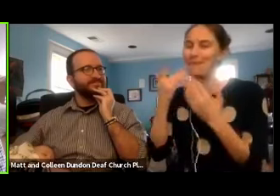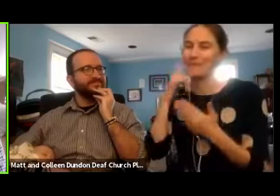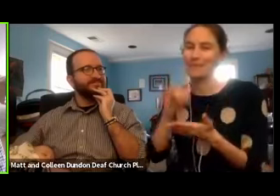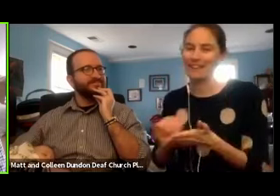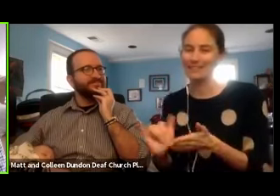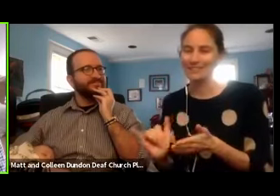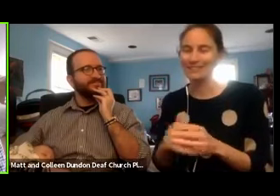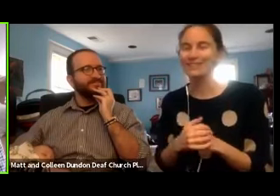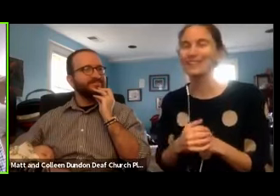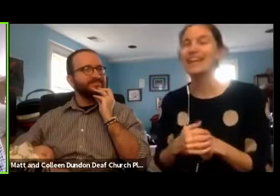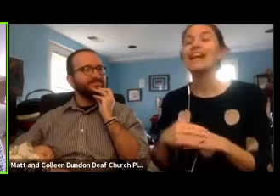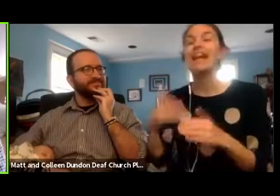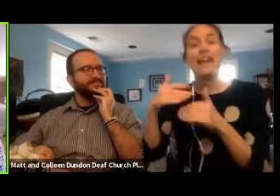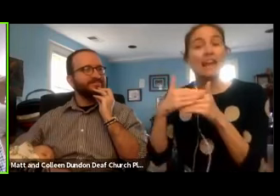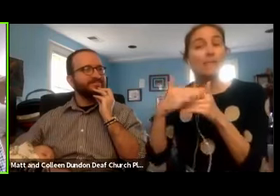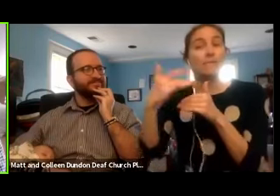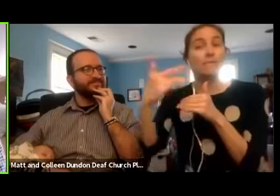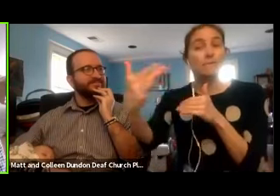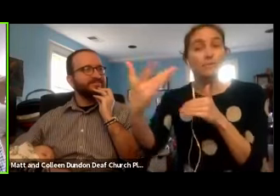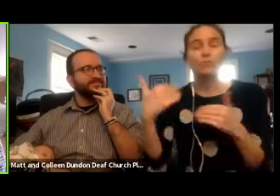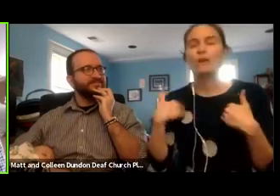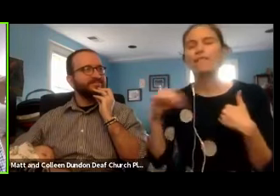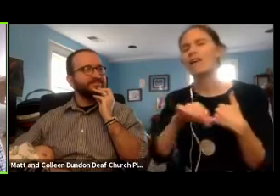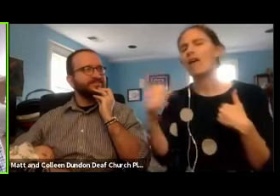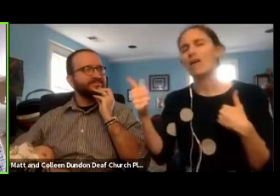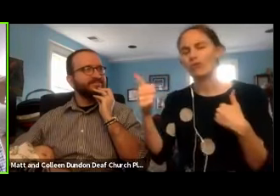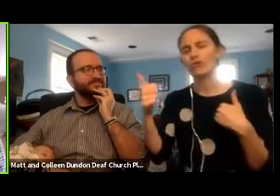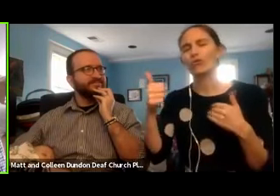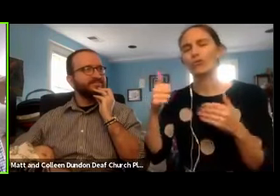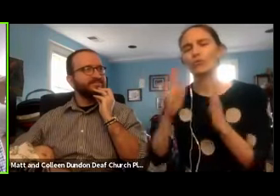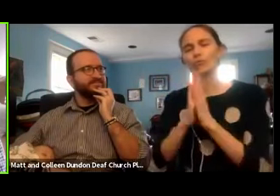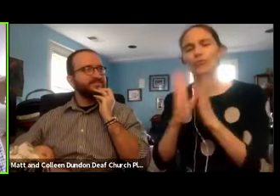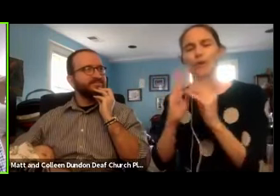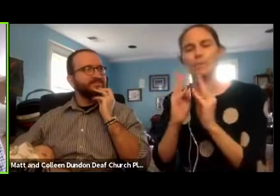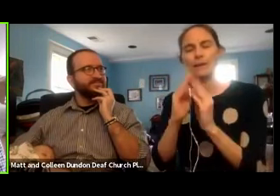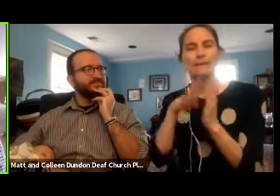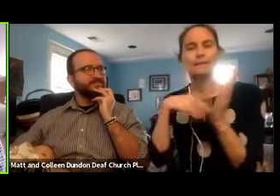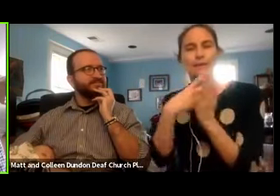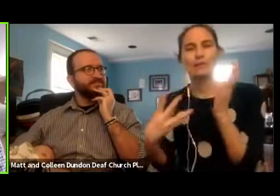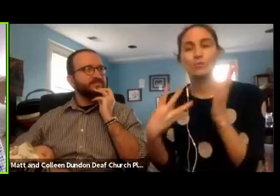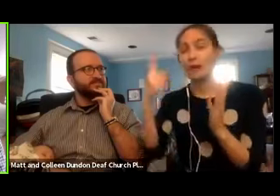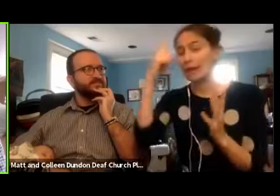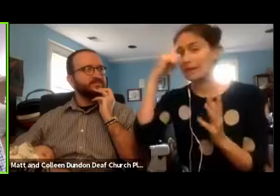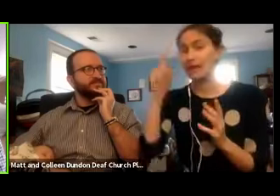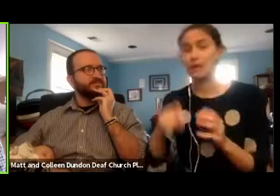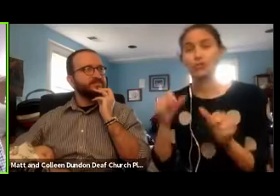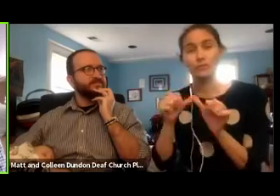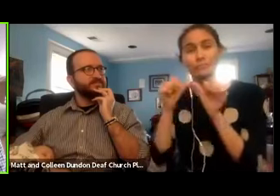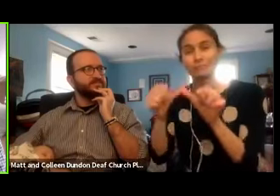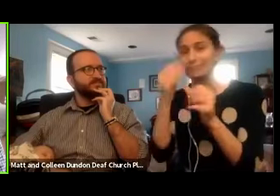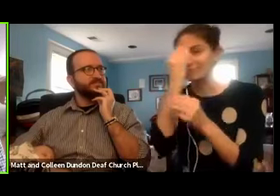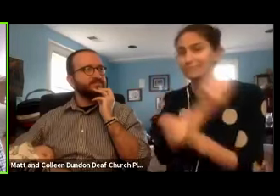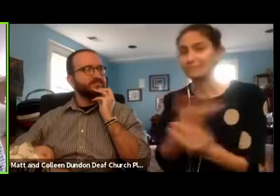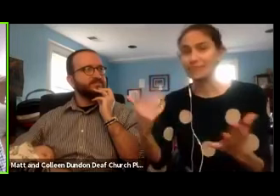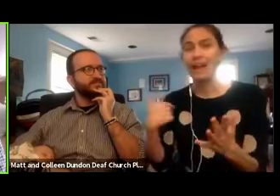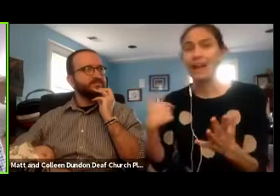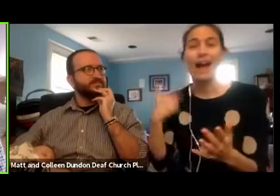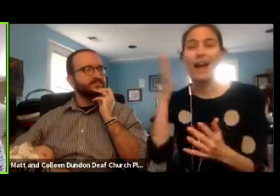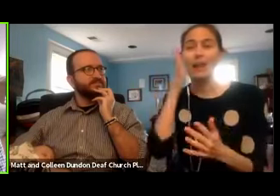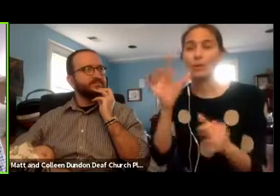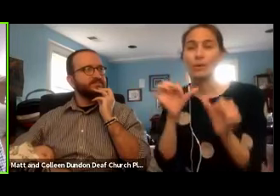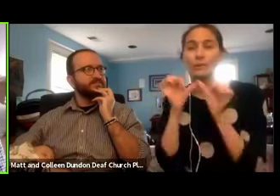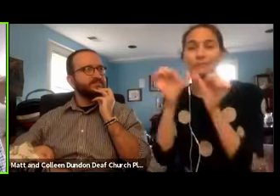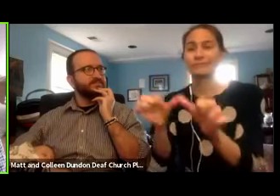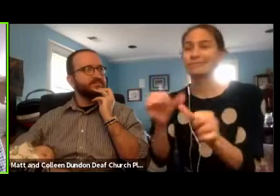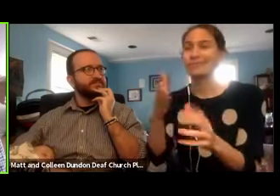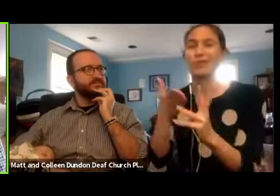ahead, we have other prayer meetings scheduled, and I think I should just go ahead and tell you I'm going to go through at least the end